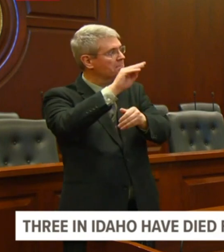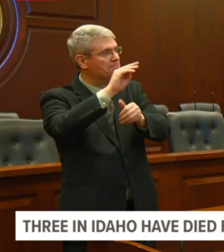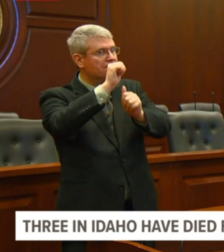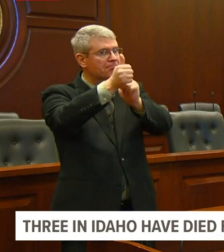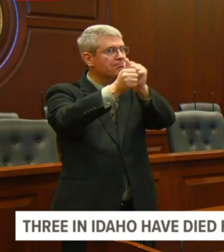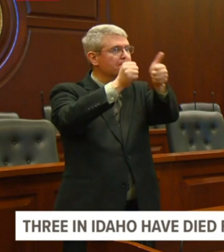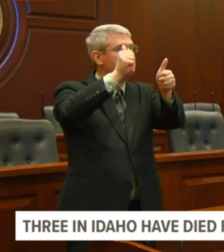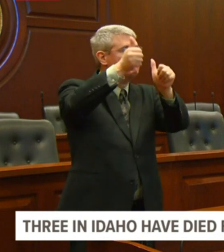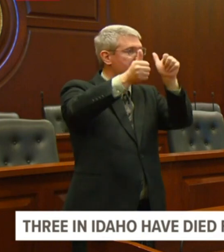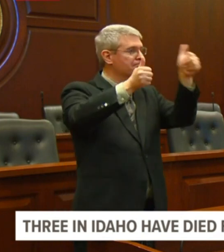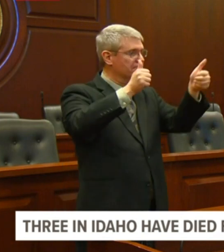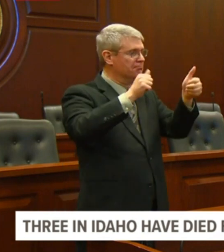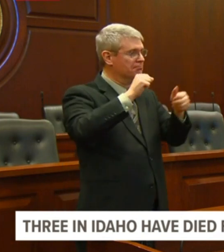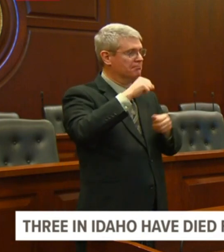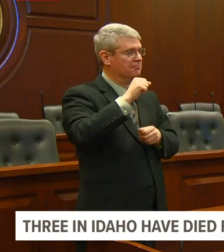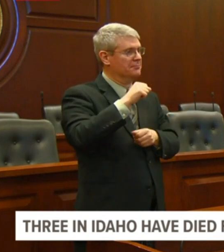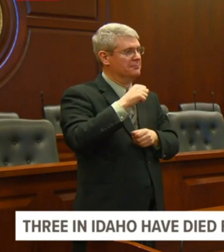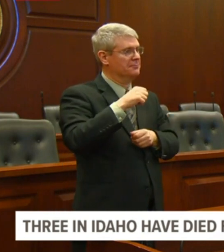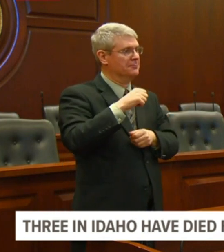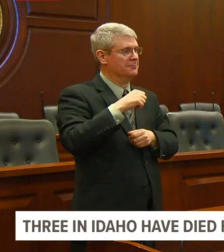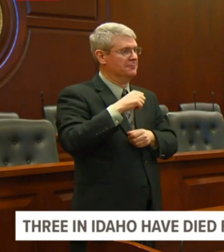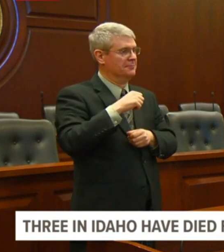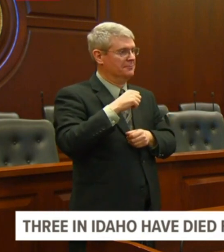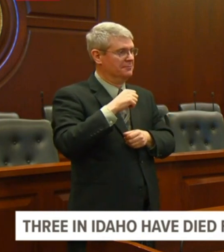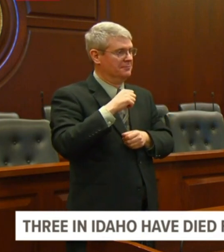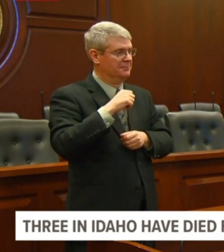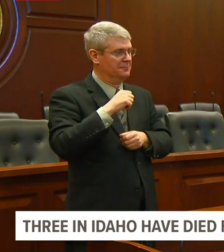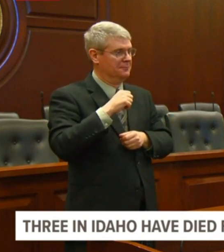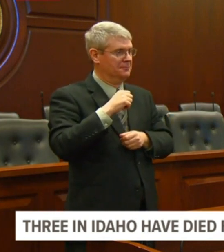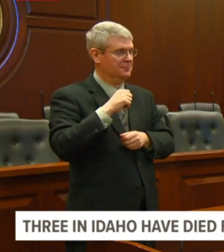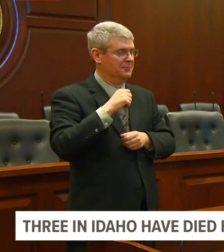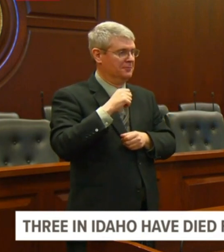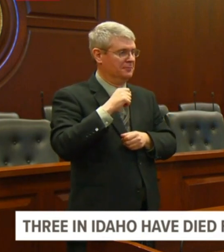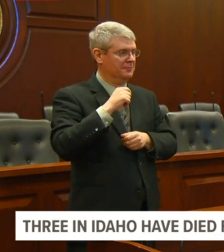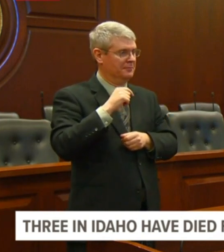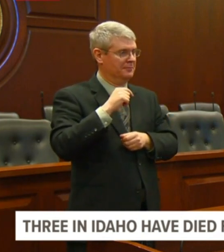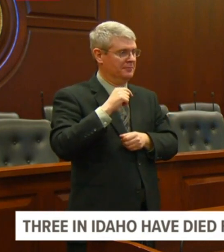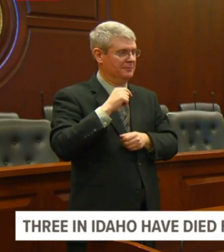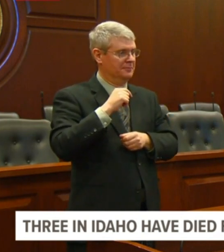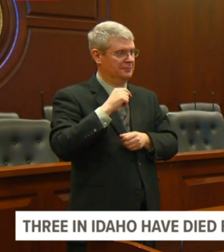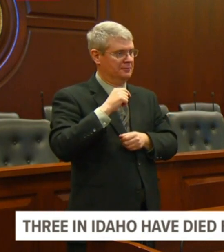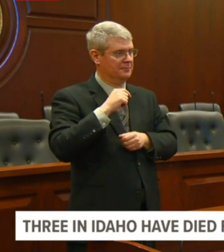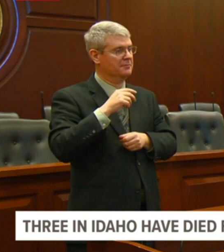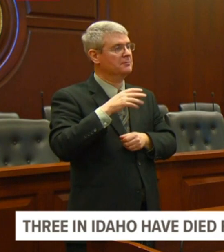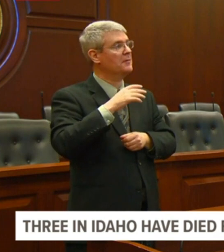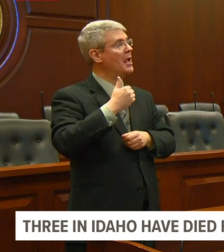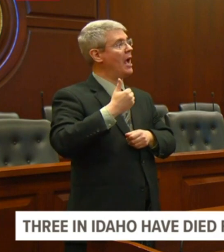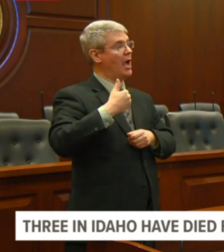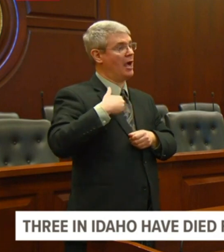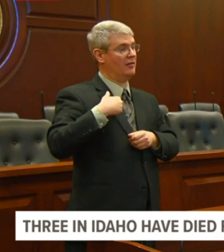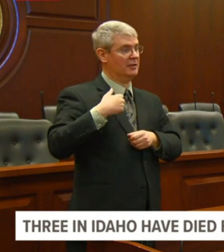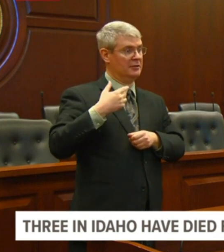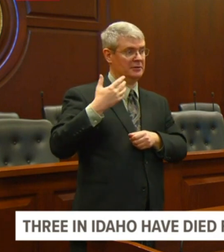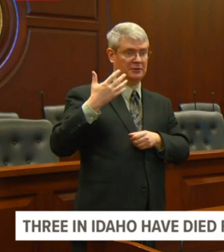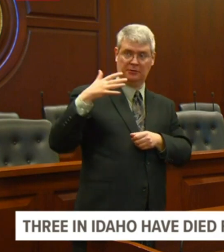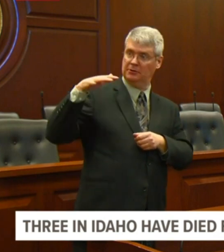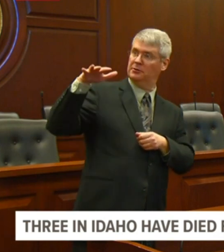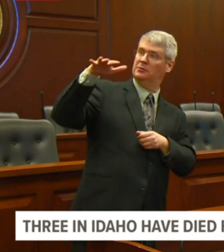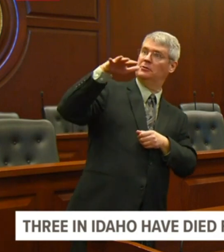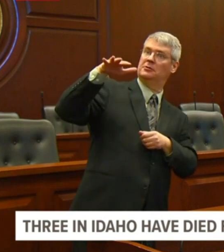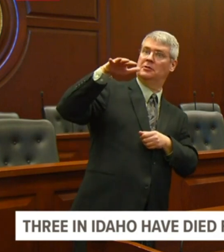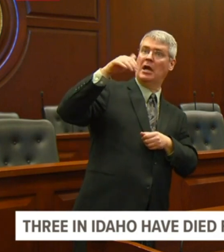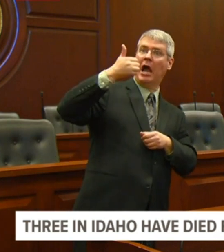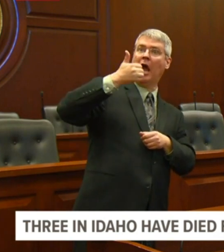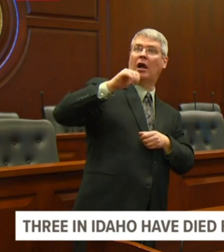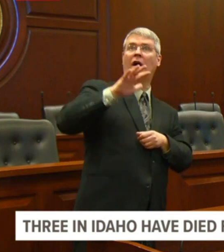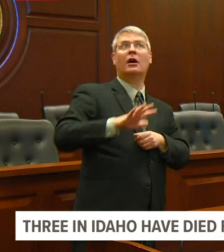their, their inventory may be low, but I don't know of any place where they can't do a test. The problem is turnaround time to get